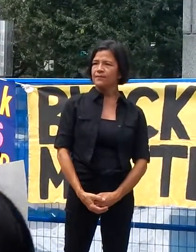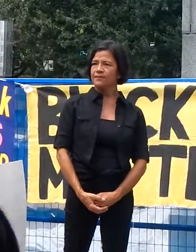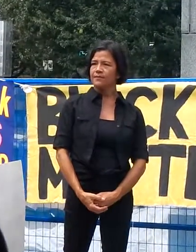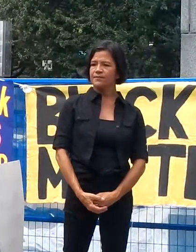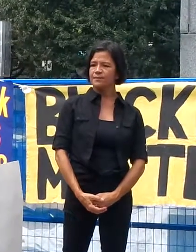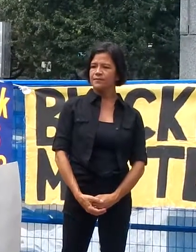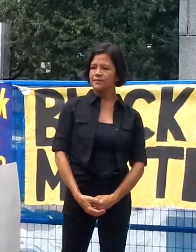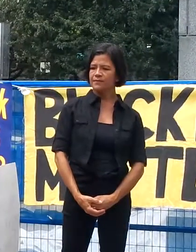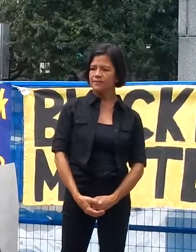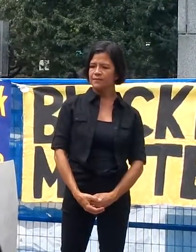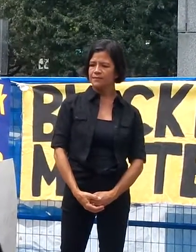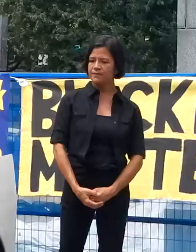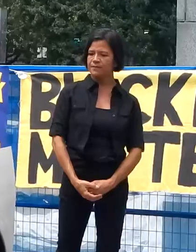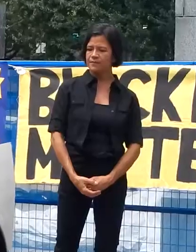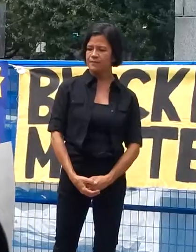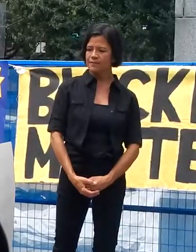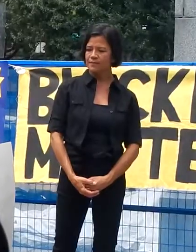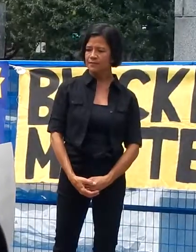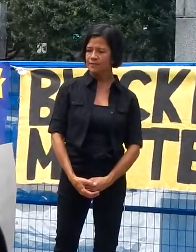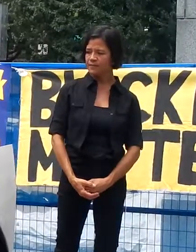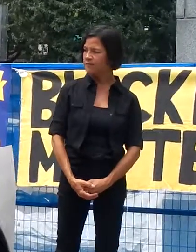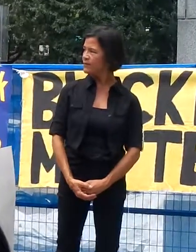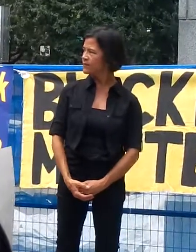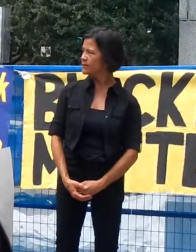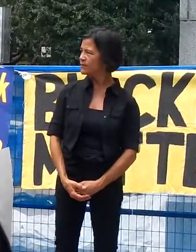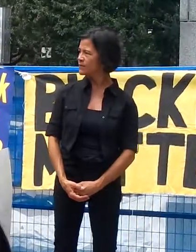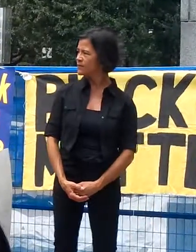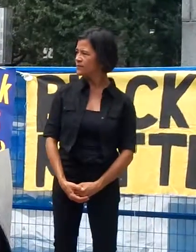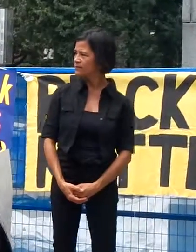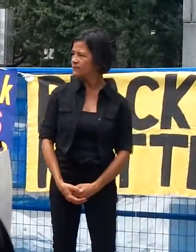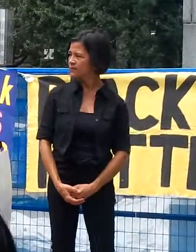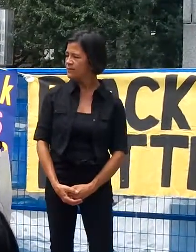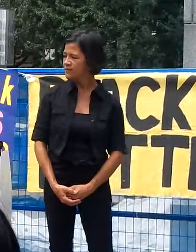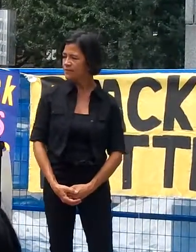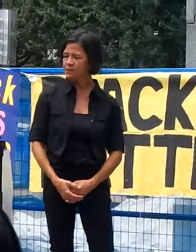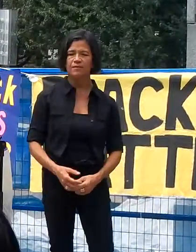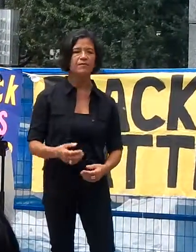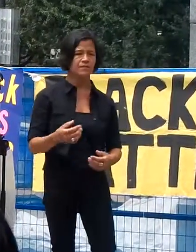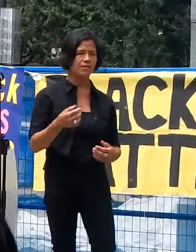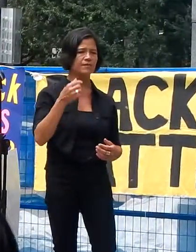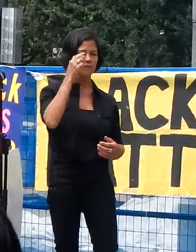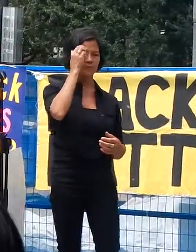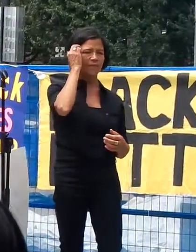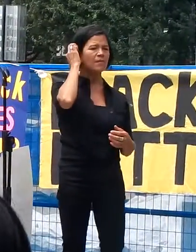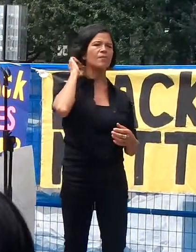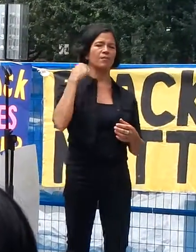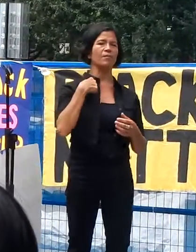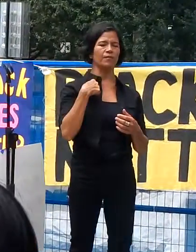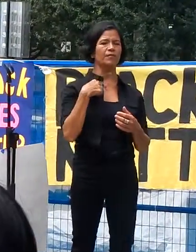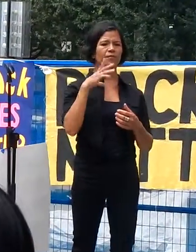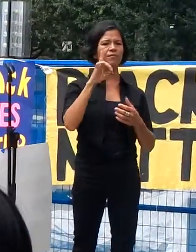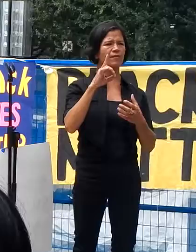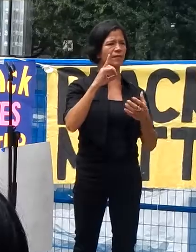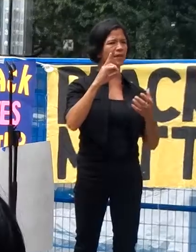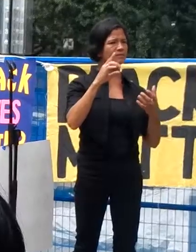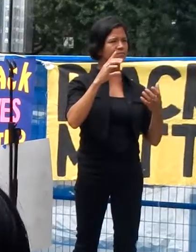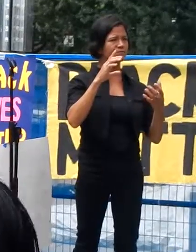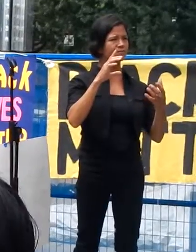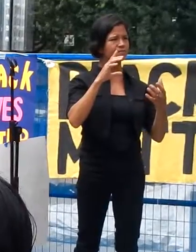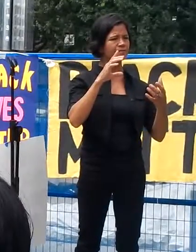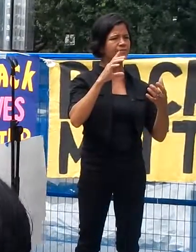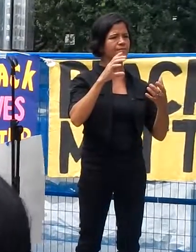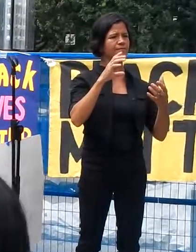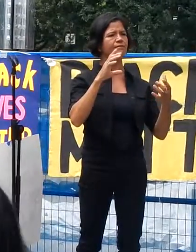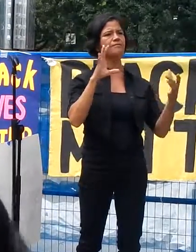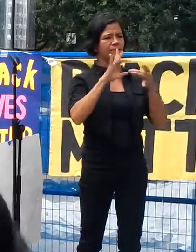I restored, I plus four more people of African descent, not the original who were